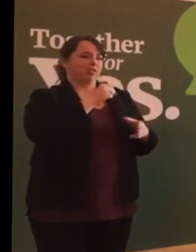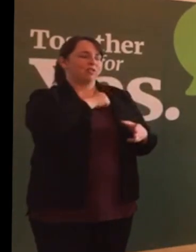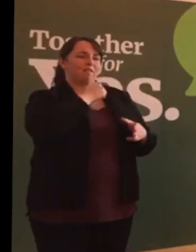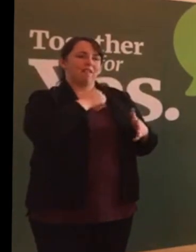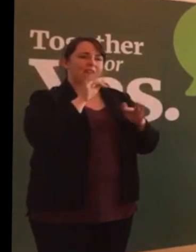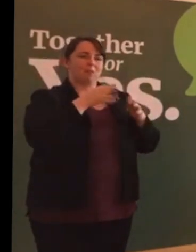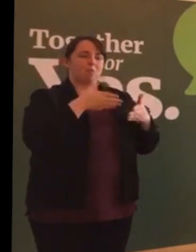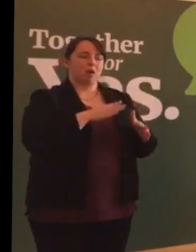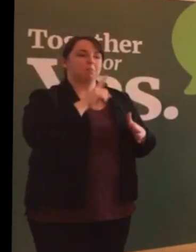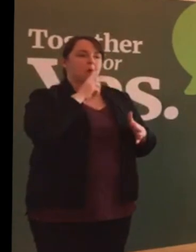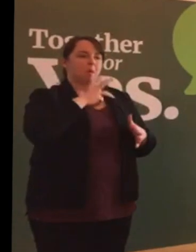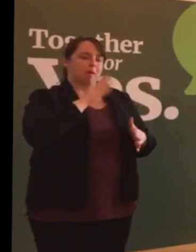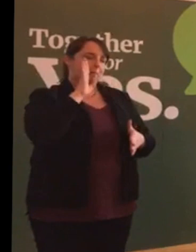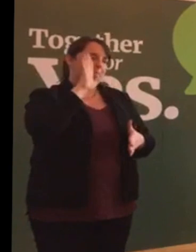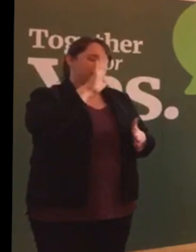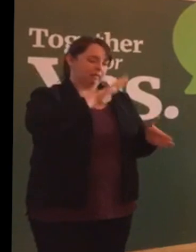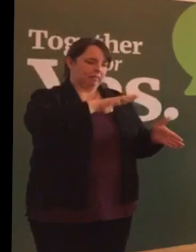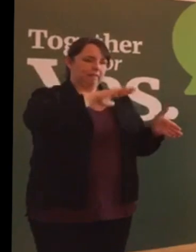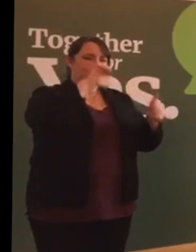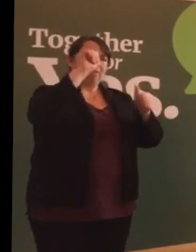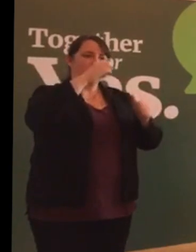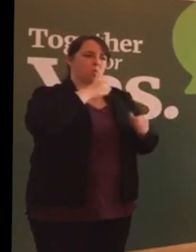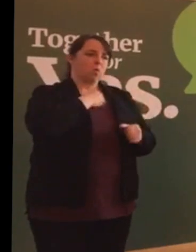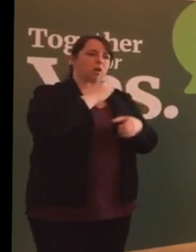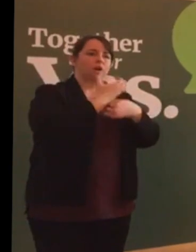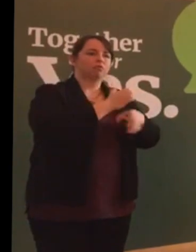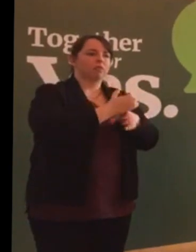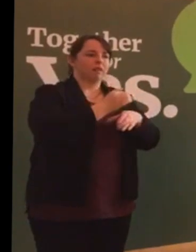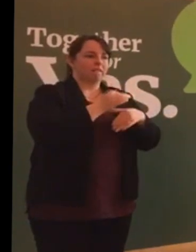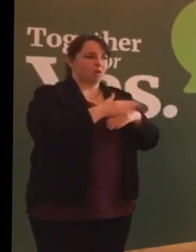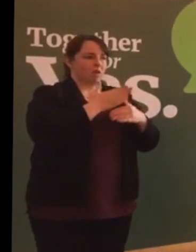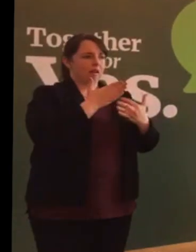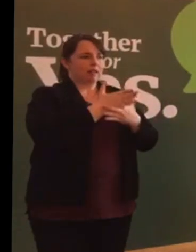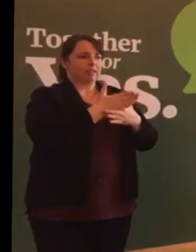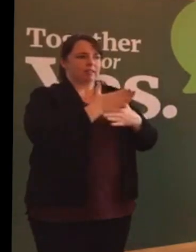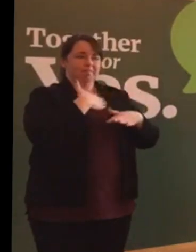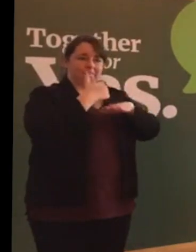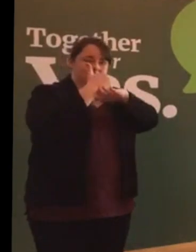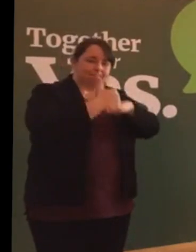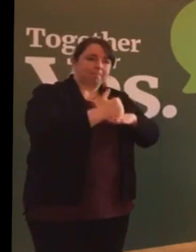jurisdiction. To access basic medical care.